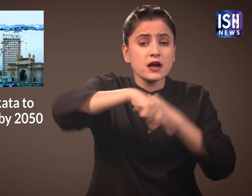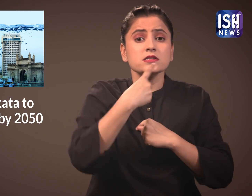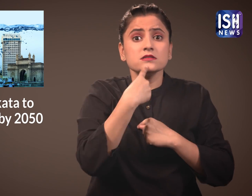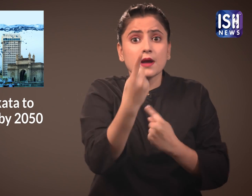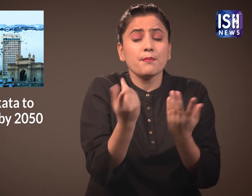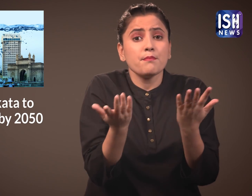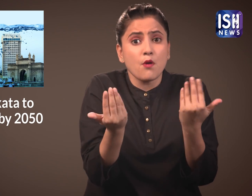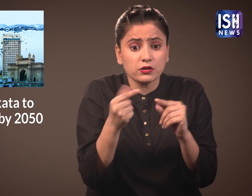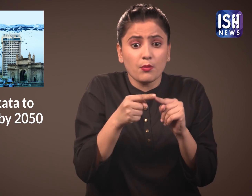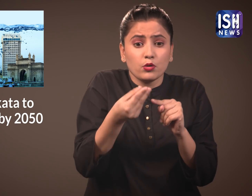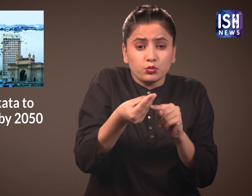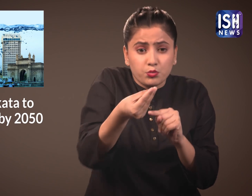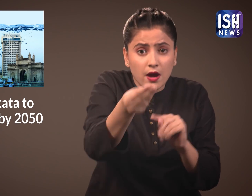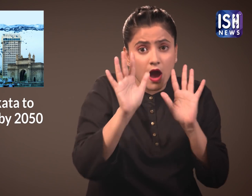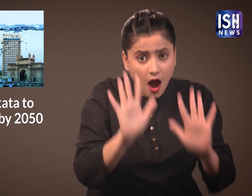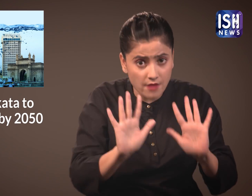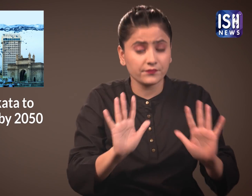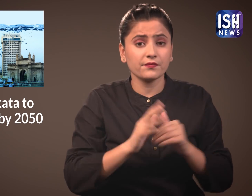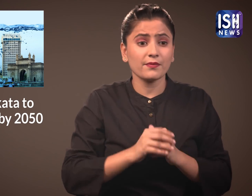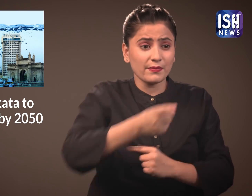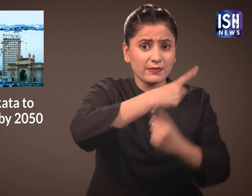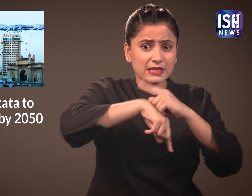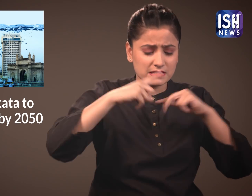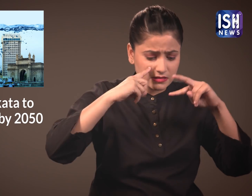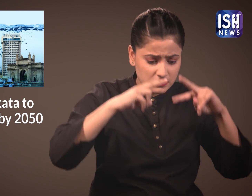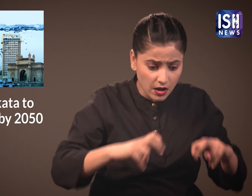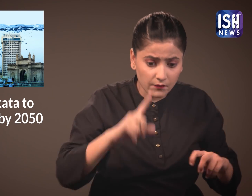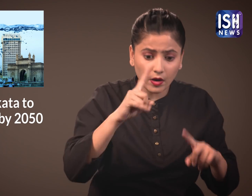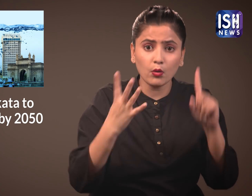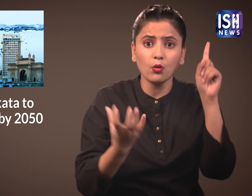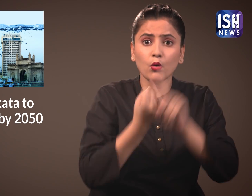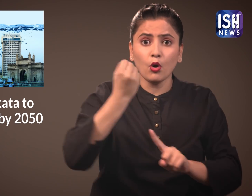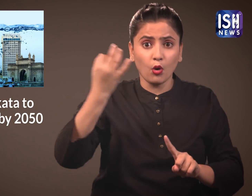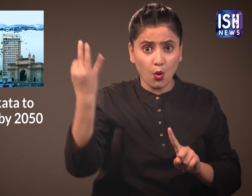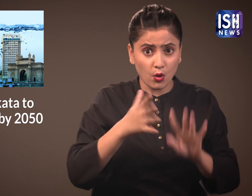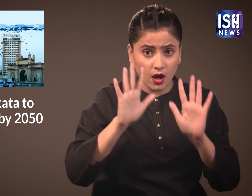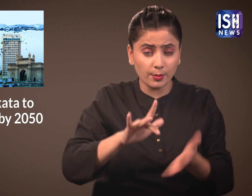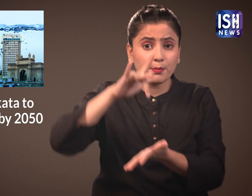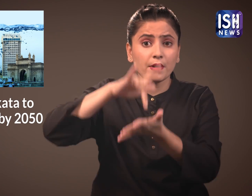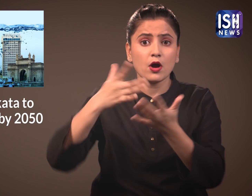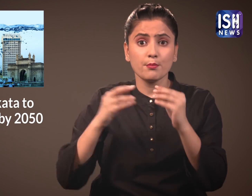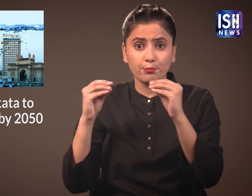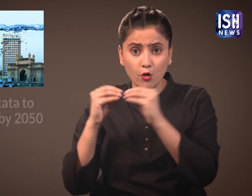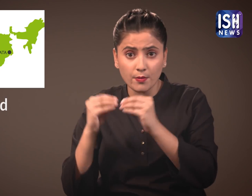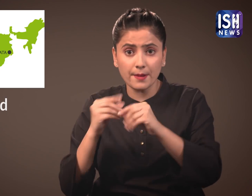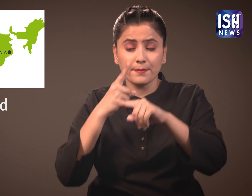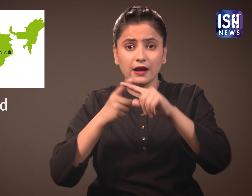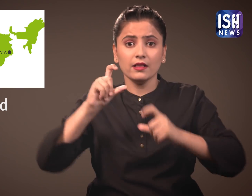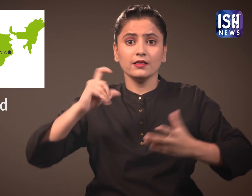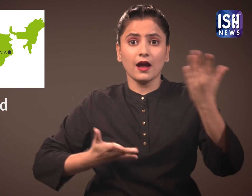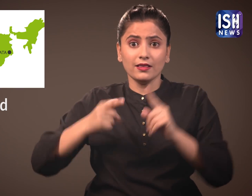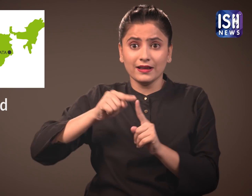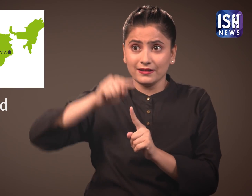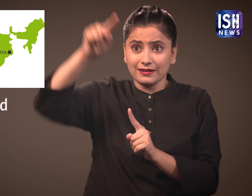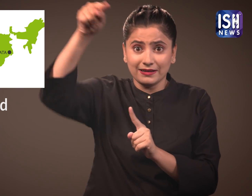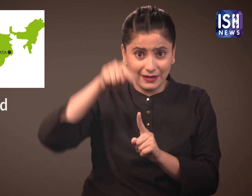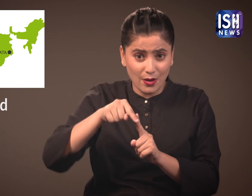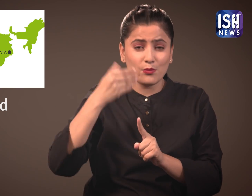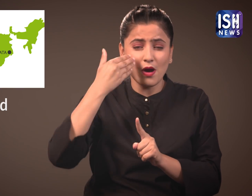However they are saying that it will happen very soon. A new research found that by 2050 Mumbai and Kolkata